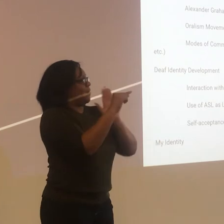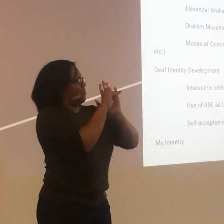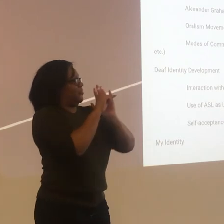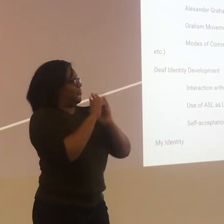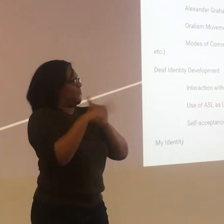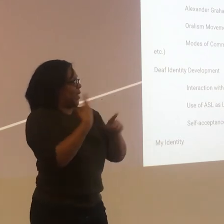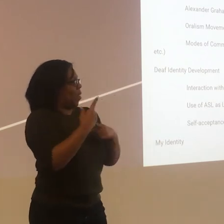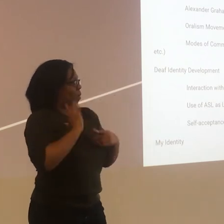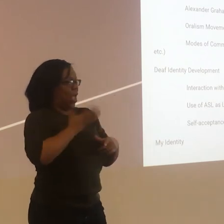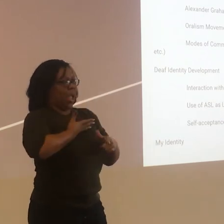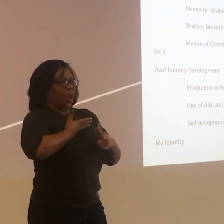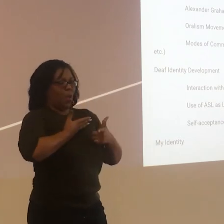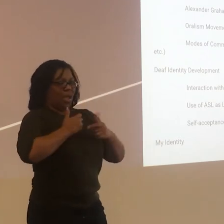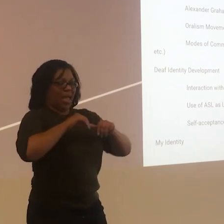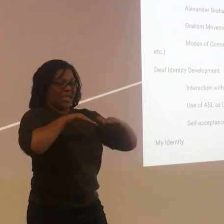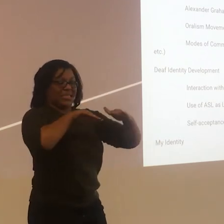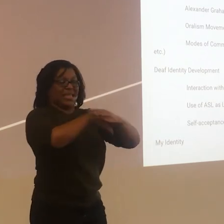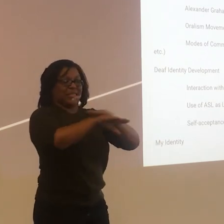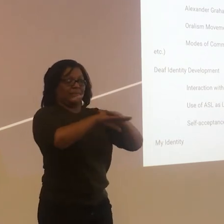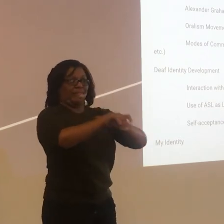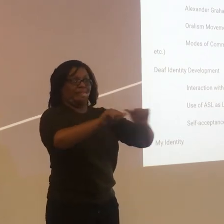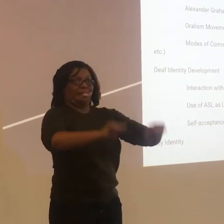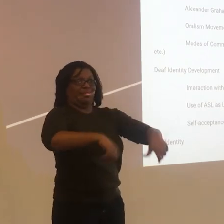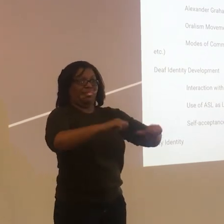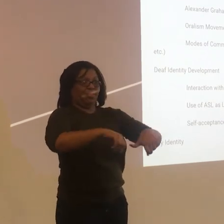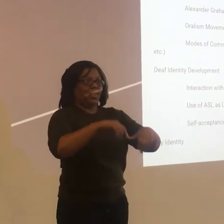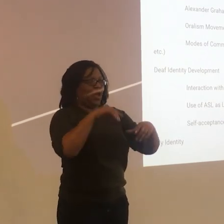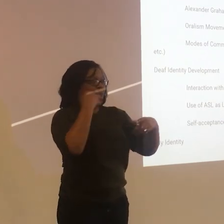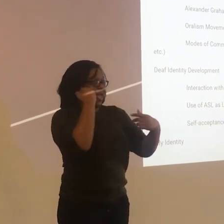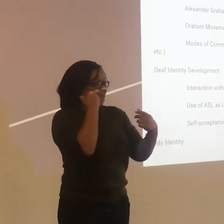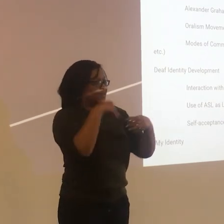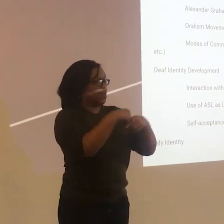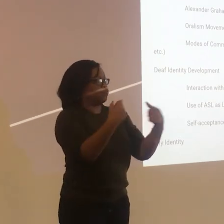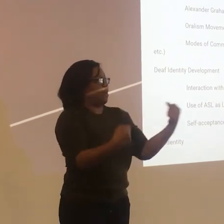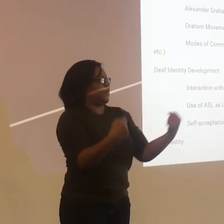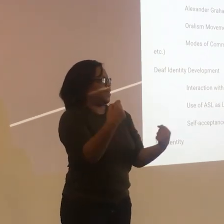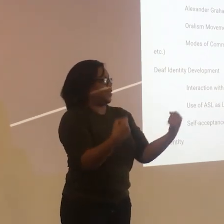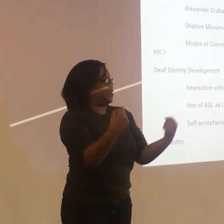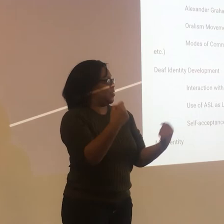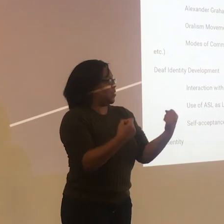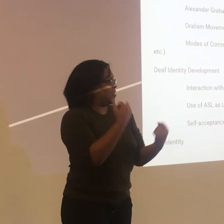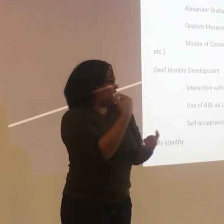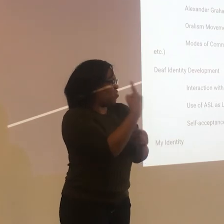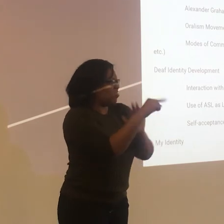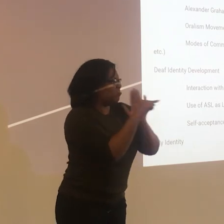So that is one hard part about accessibility. Is while we're driving.